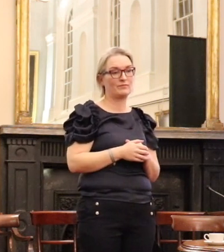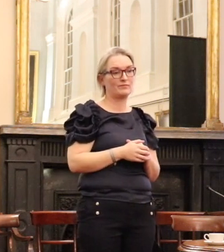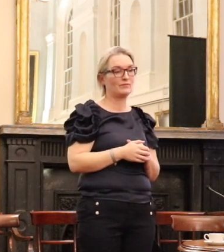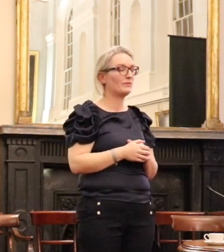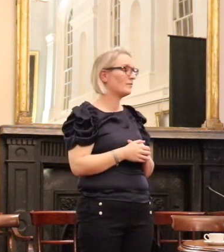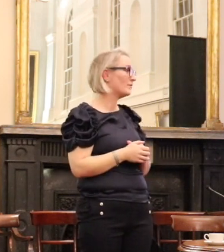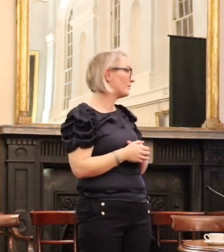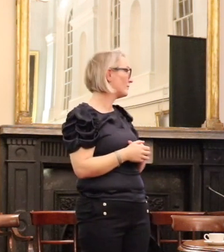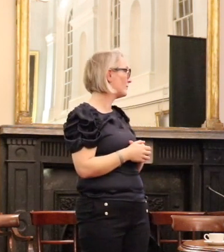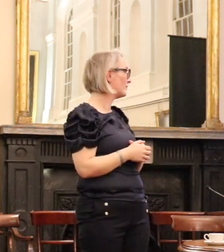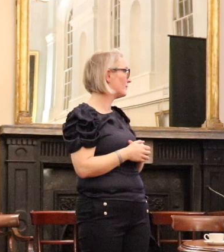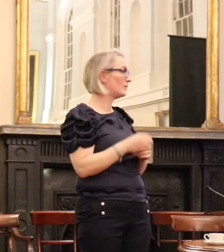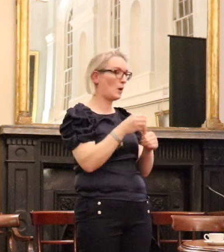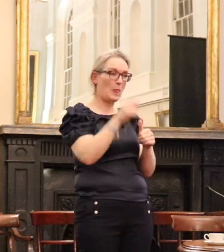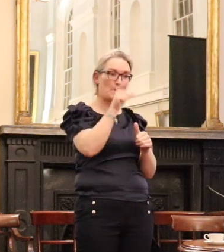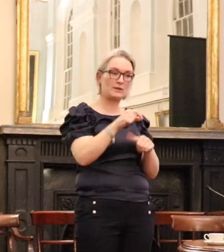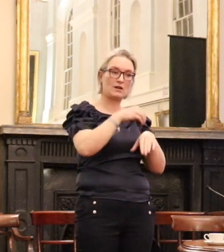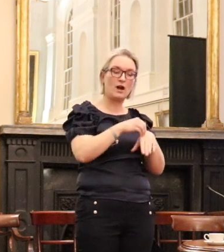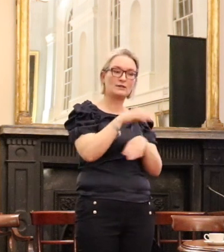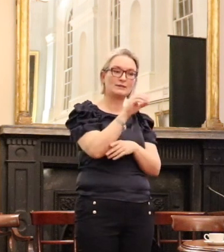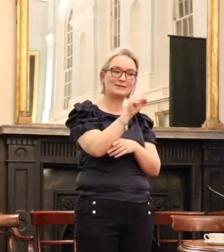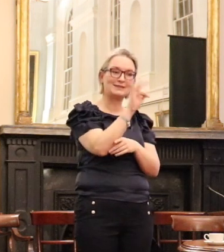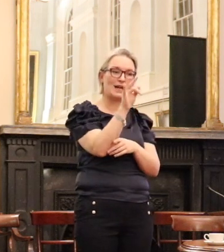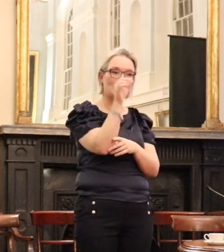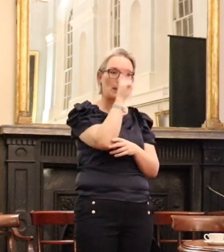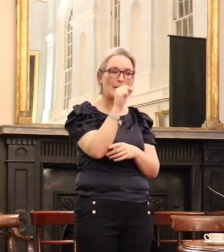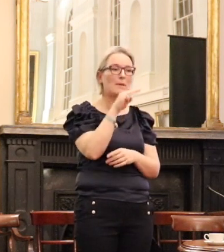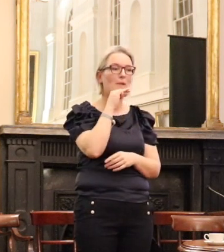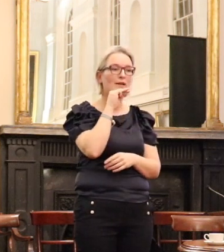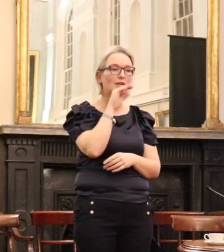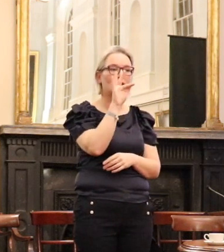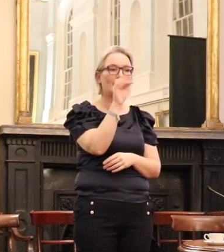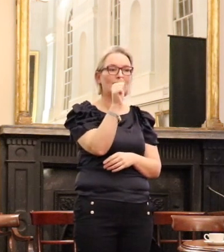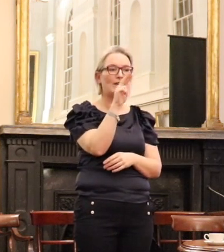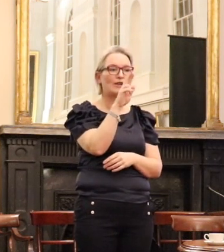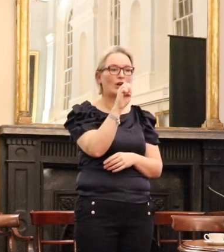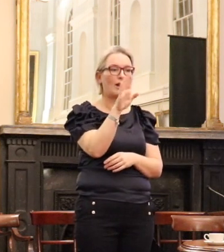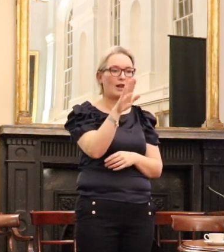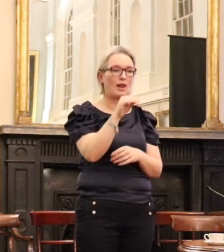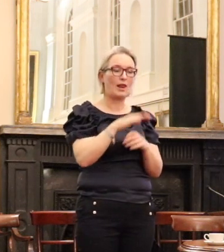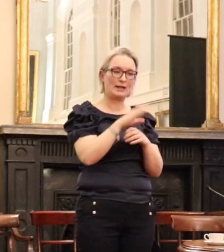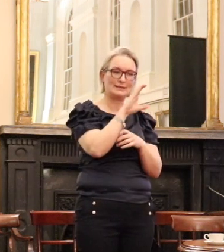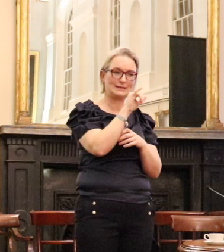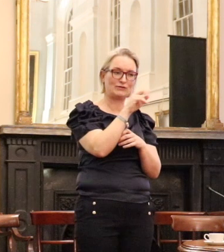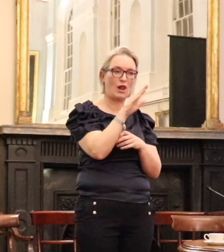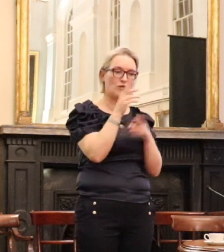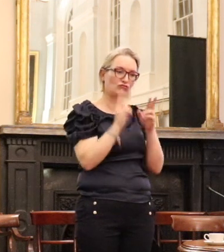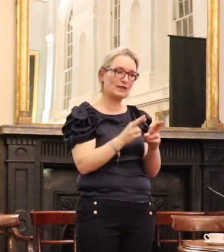had on staff Michael Farrar, who as you know was a legendary civil rights activist